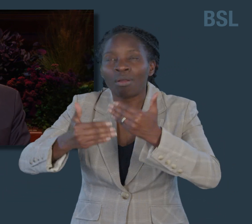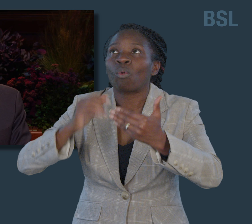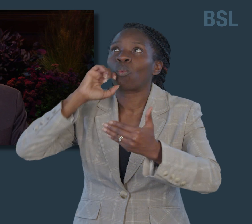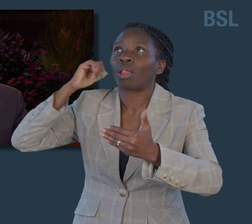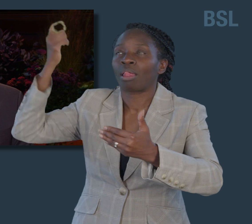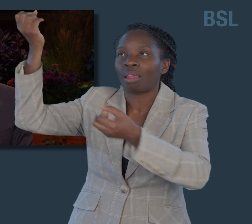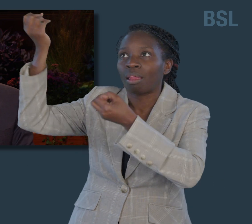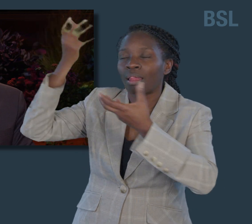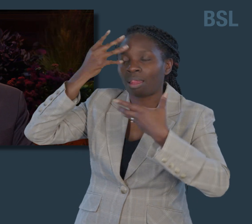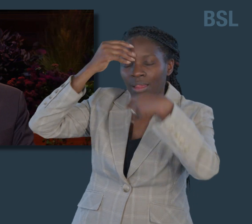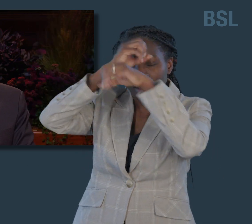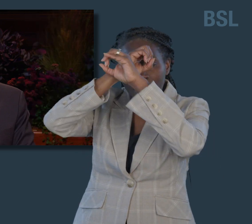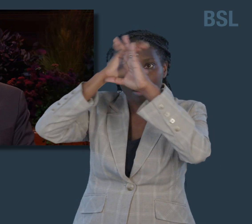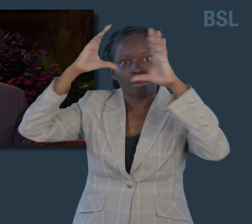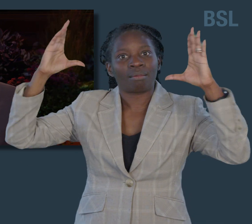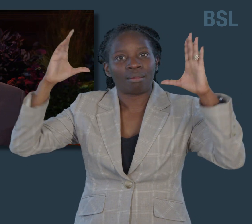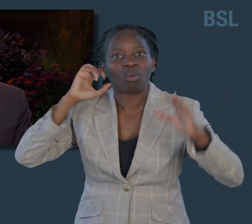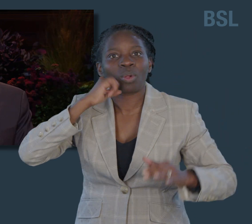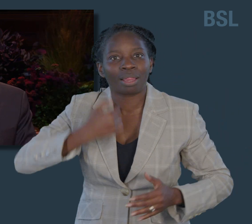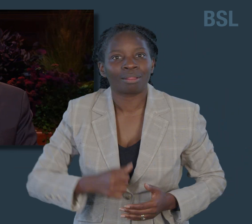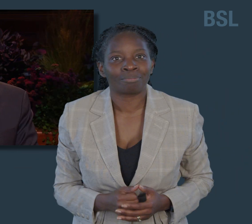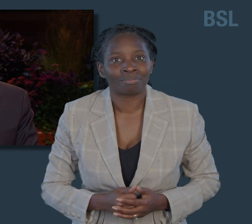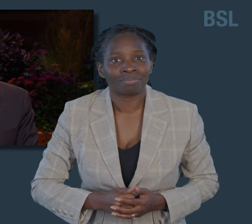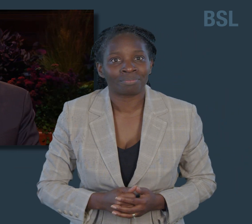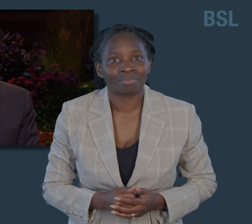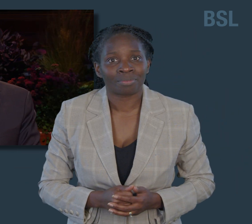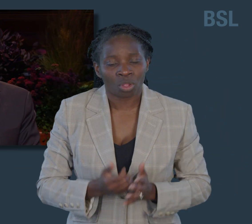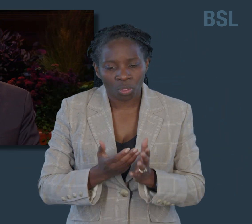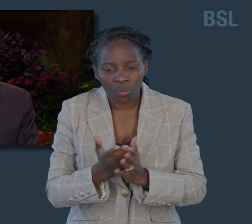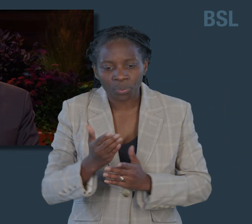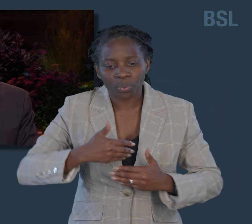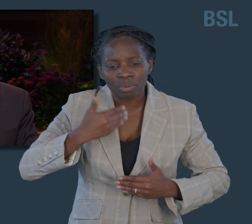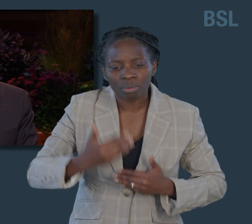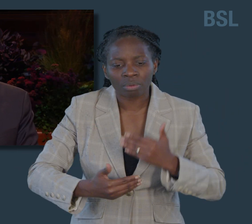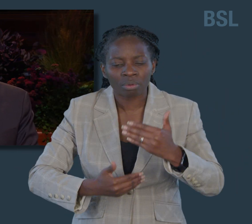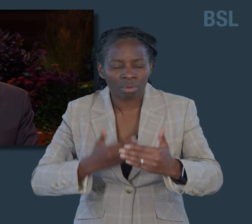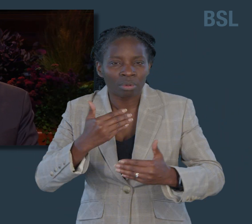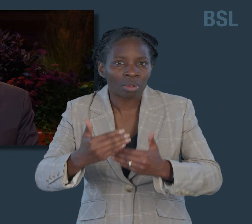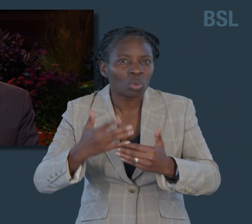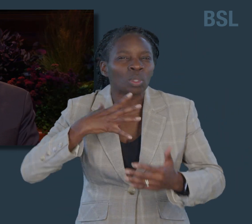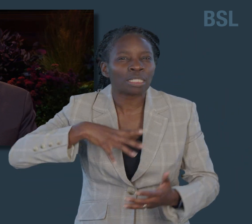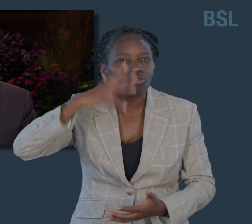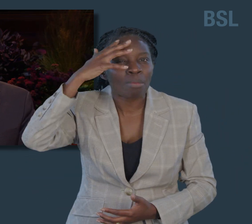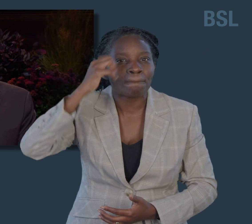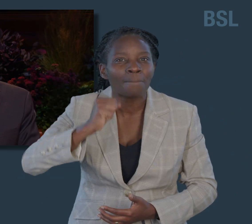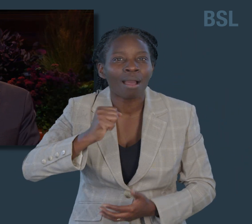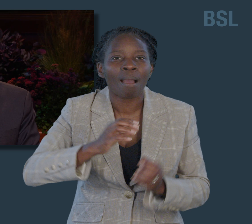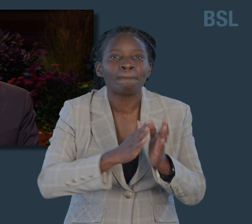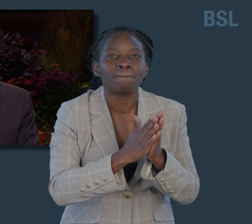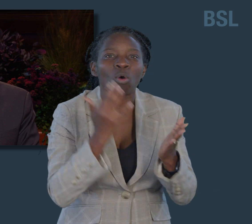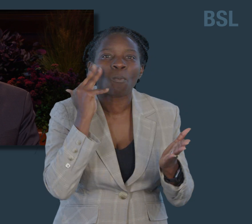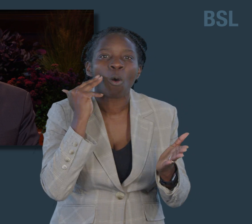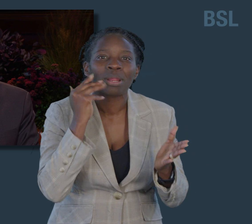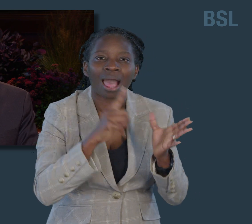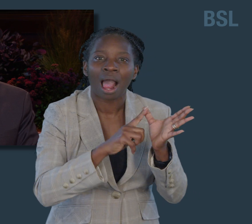Heavenly Father. At all times, it is helpful to remember Alma's teaching that God gives His Word